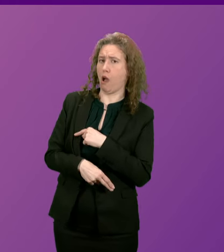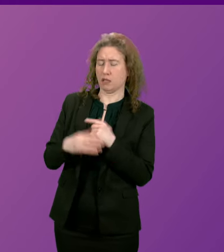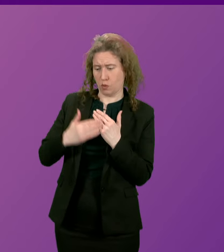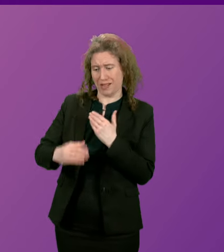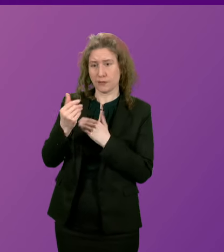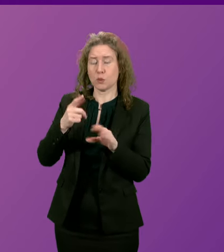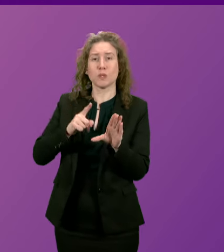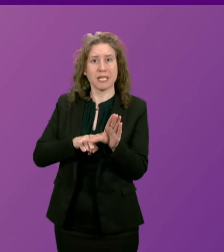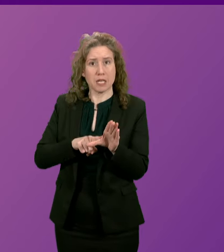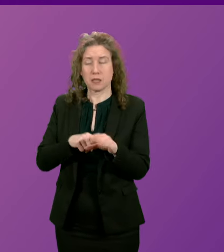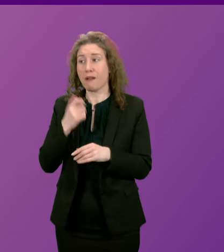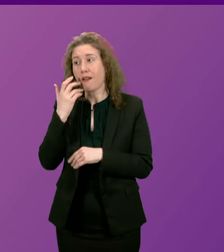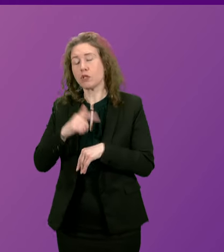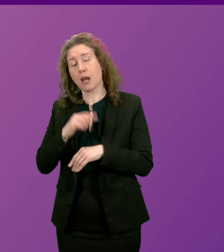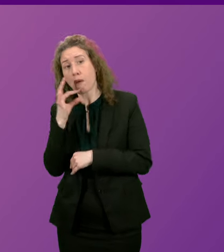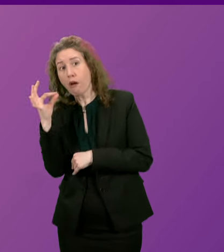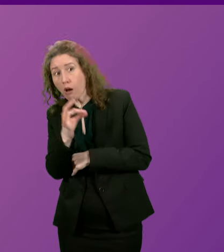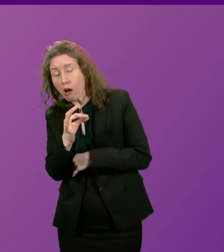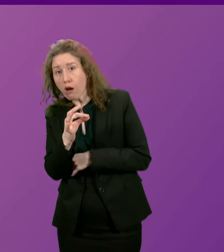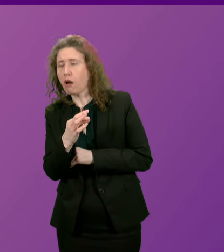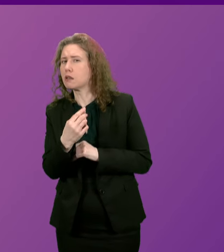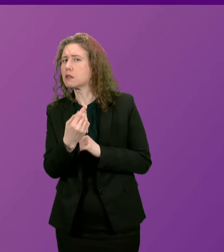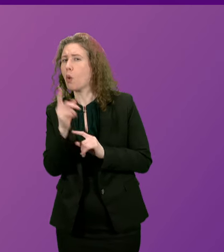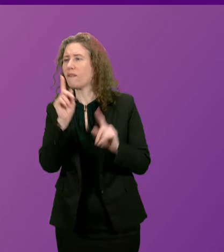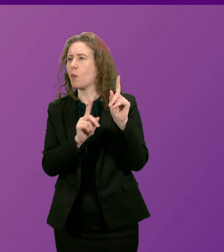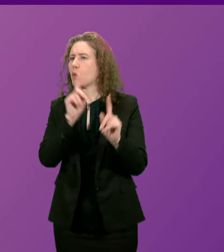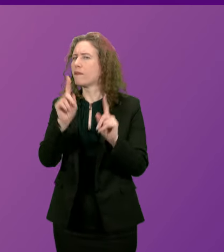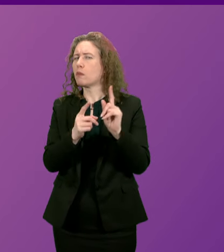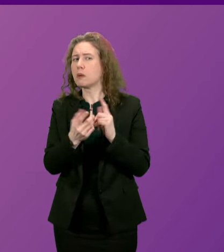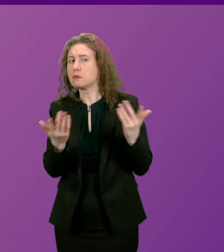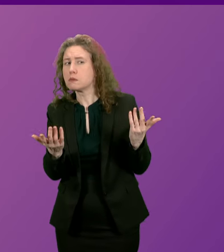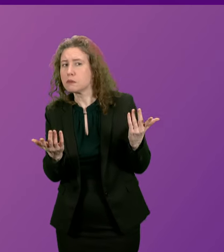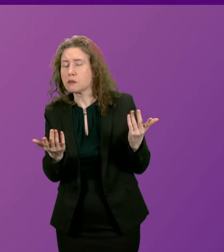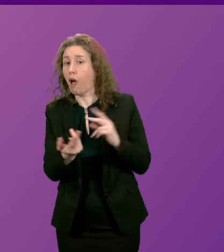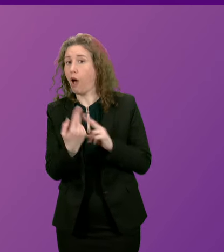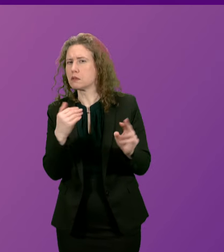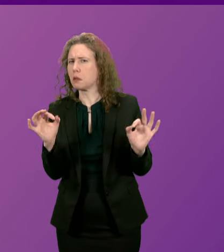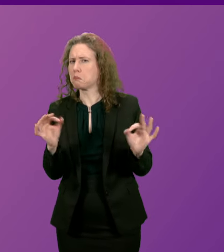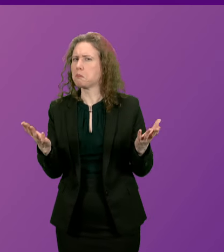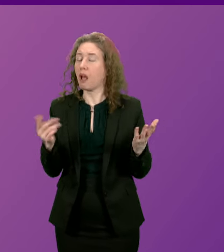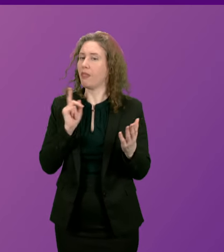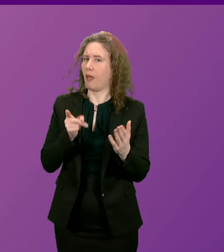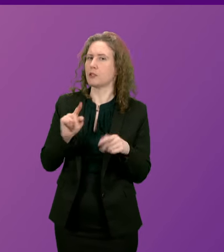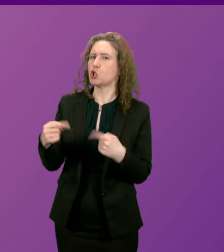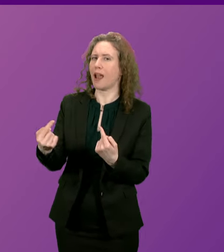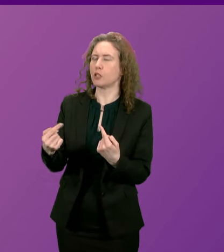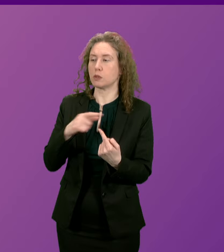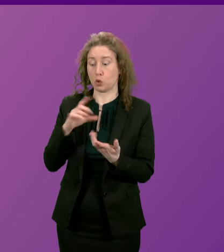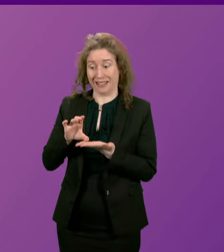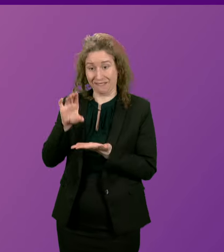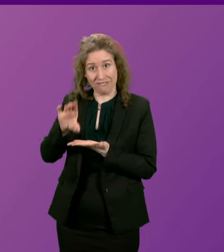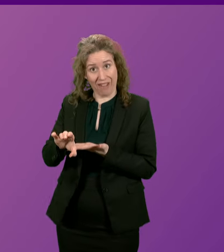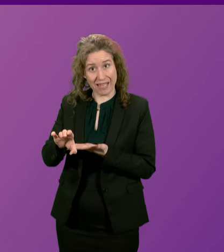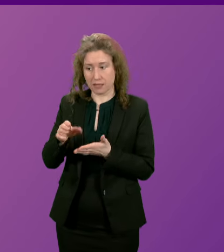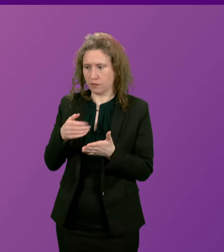next few years and every time I ask that question I get a lot of waffle but I don't get an answer back and that is the challenge here because when it comes to investing